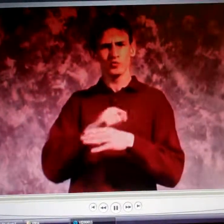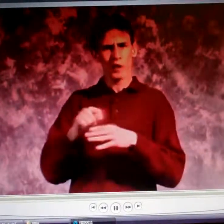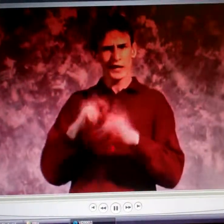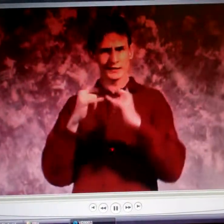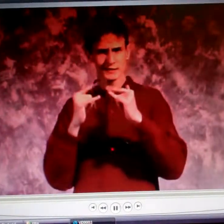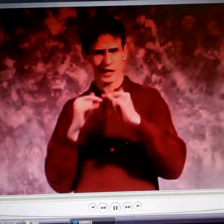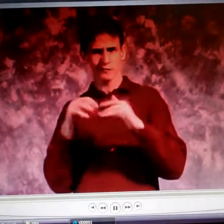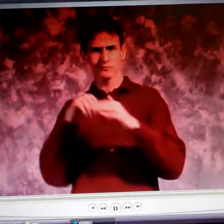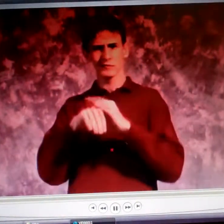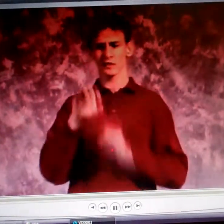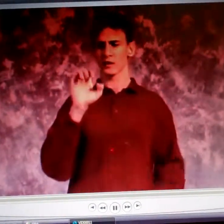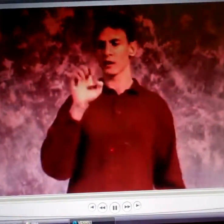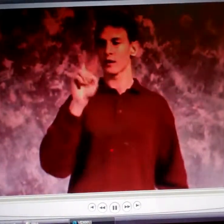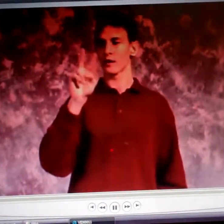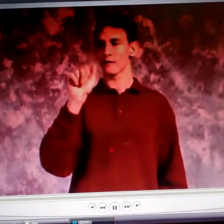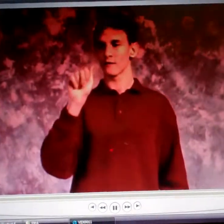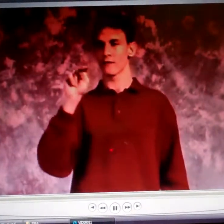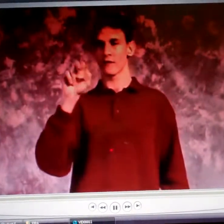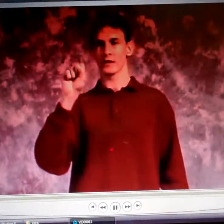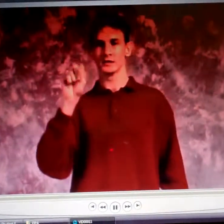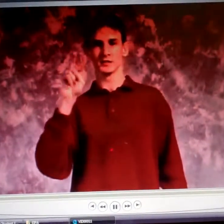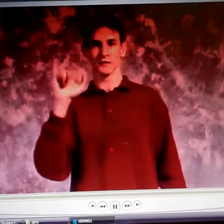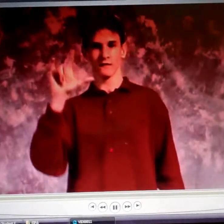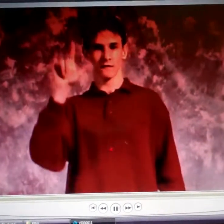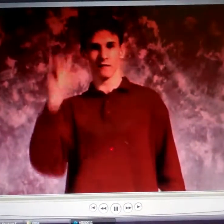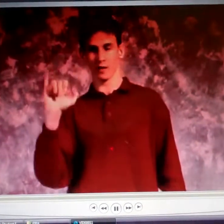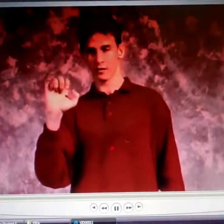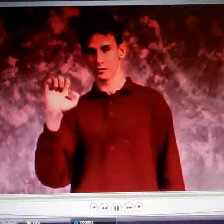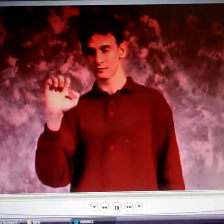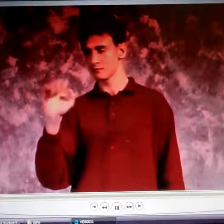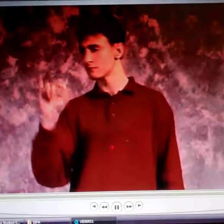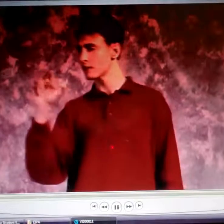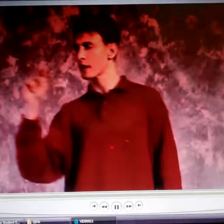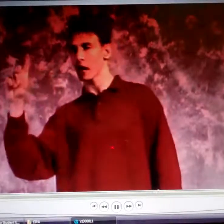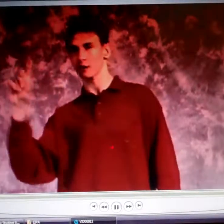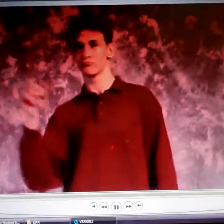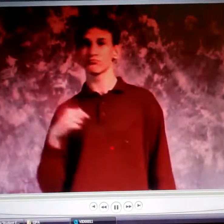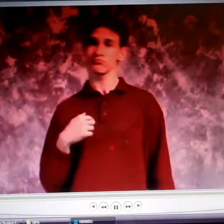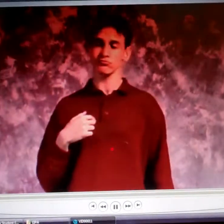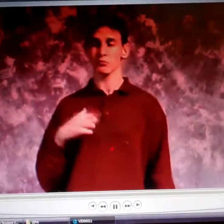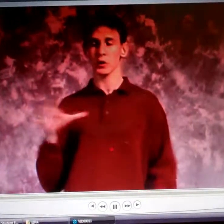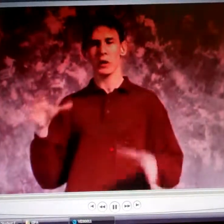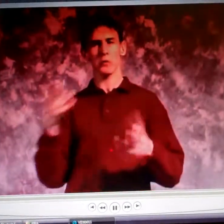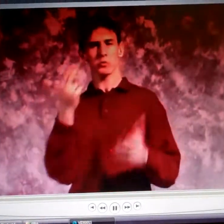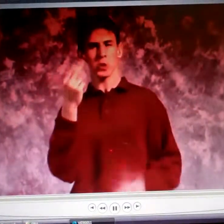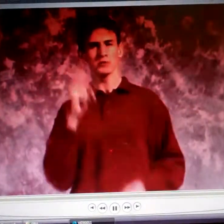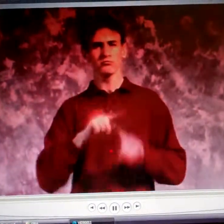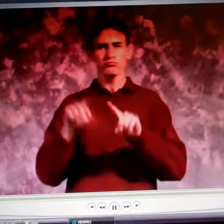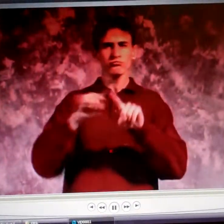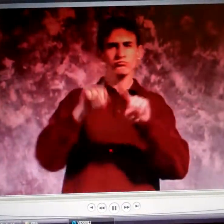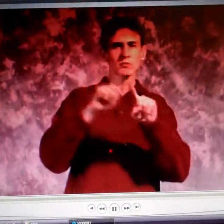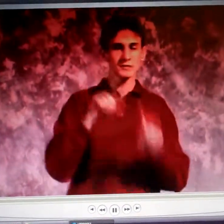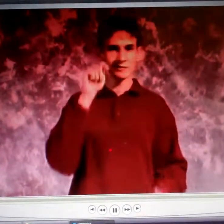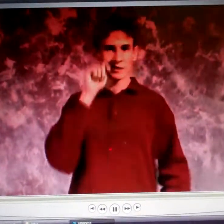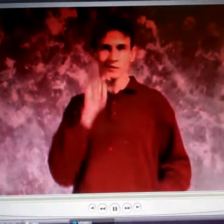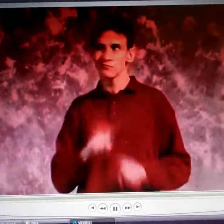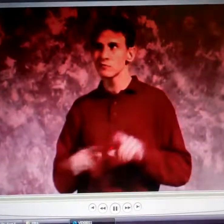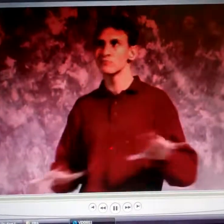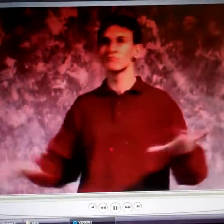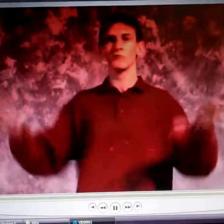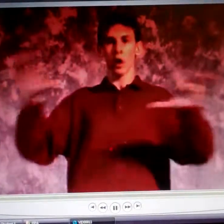Outreach to a training camp in Evanstonville, Indiana. And there were 13